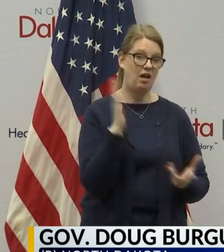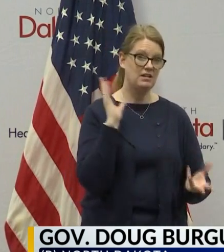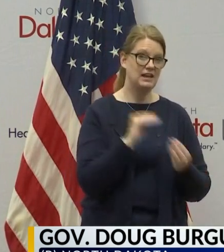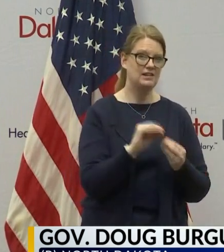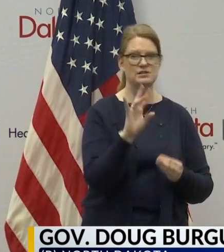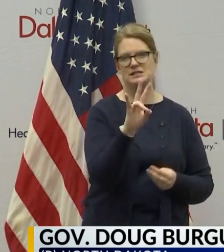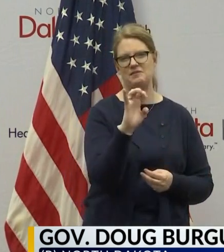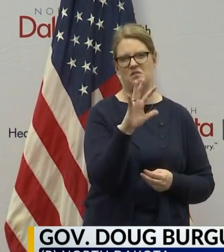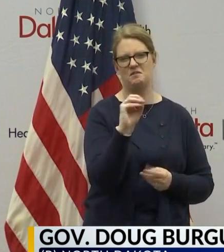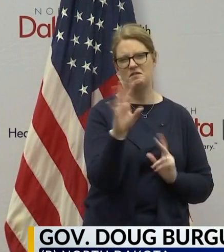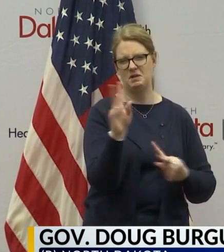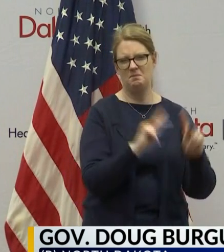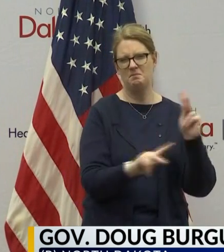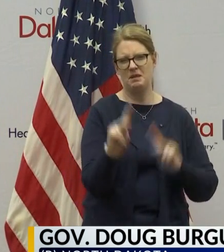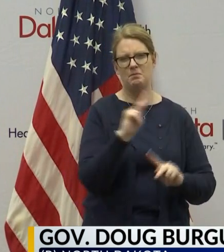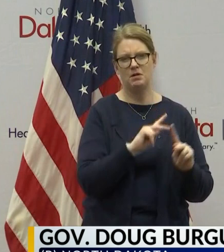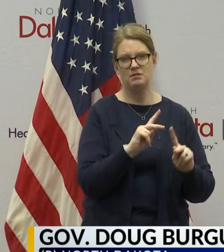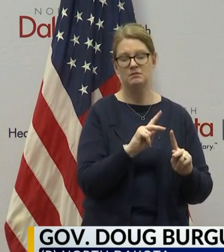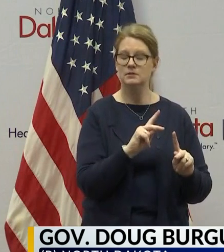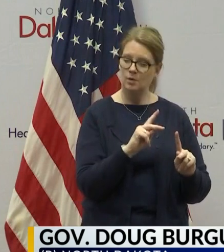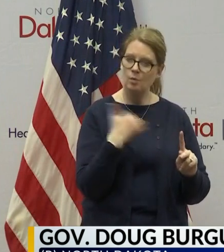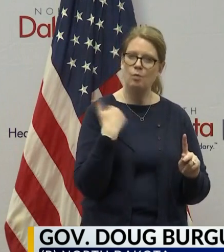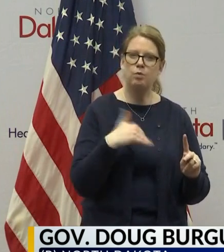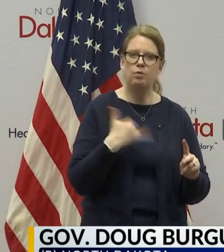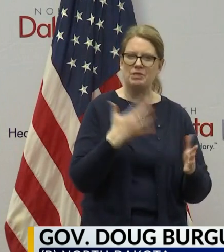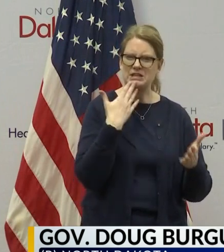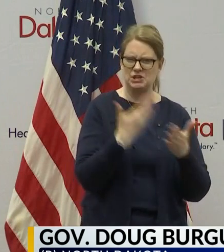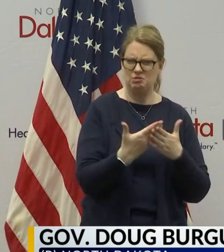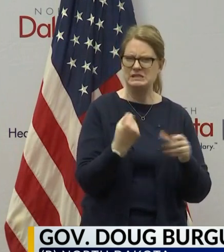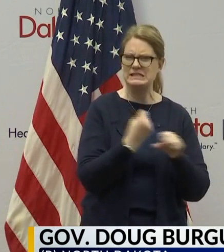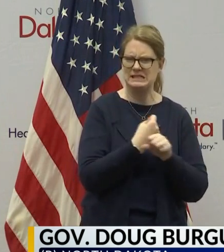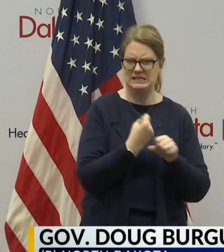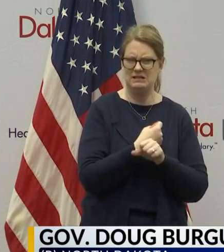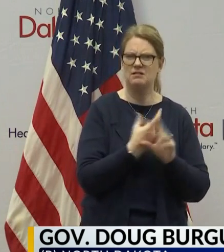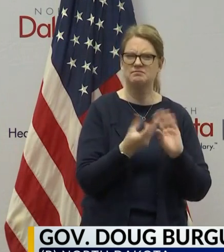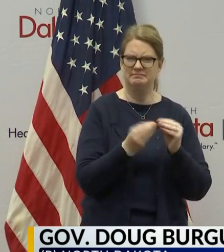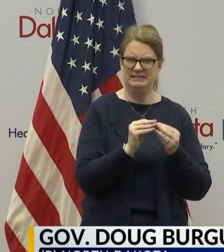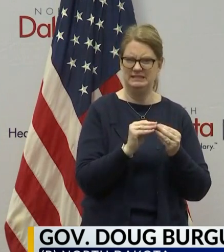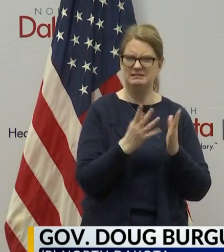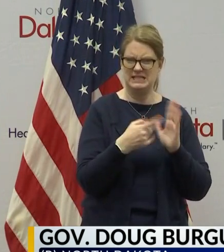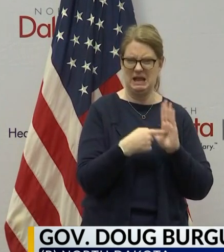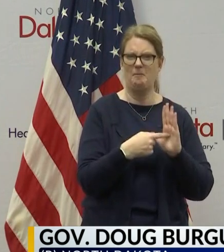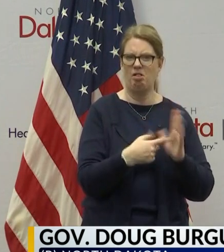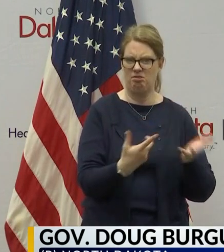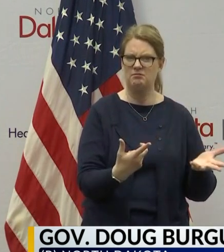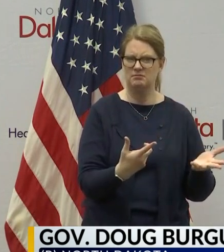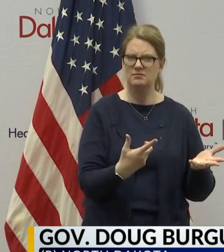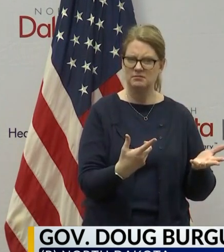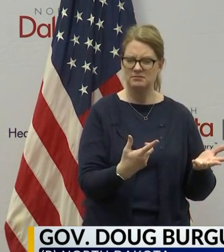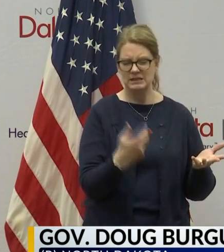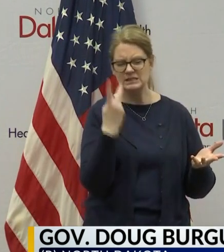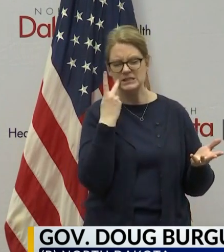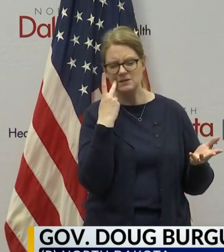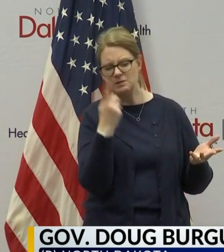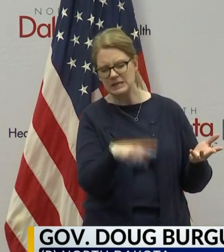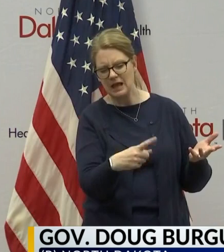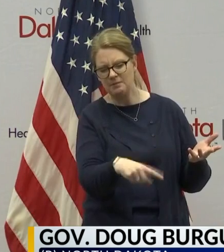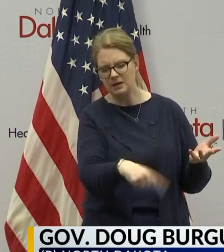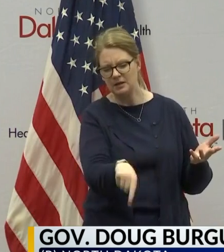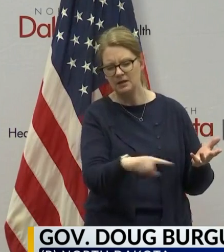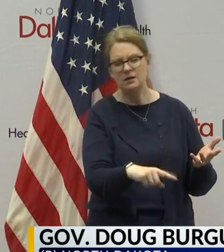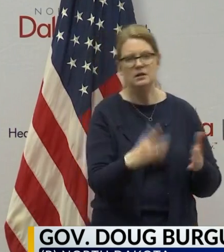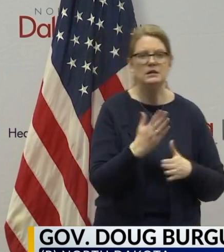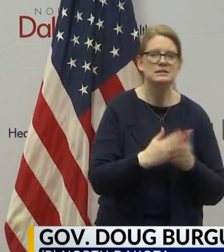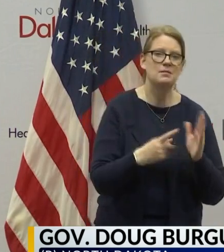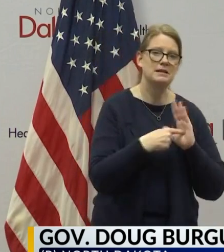people will give us a really good statistical sample of a lens of what's going on there. Some of those samples